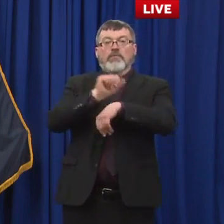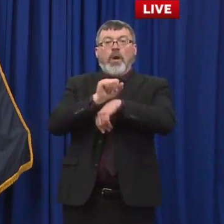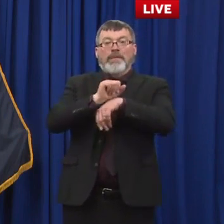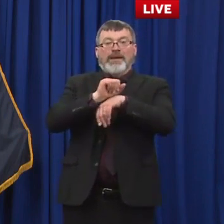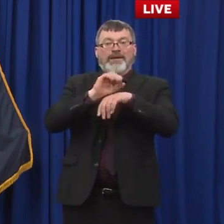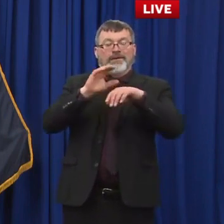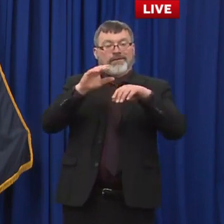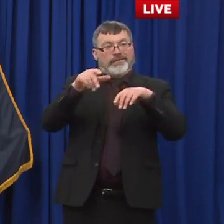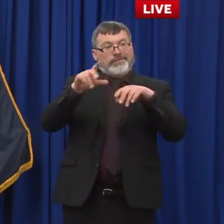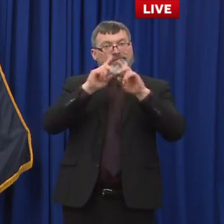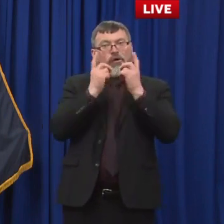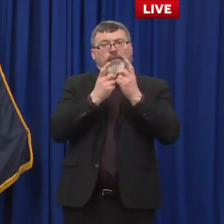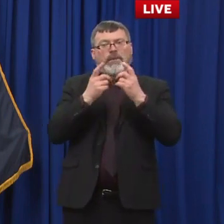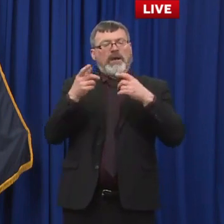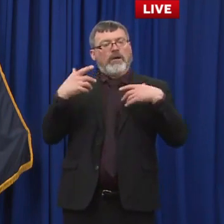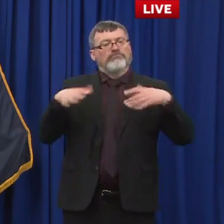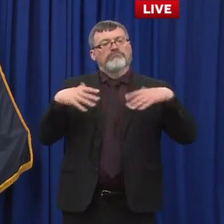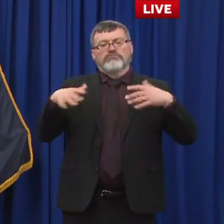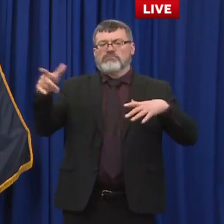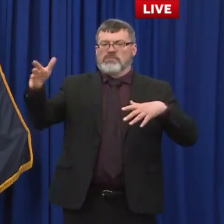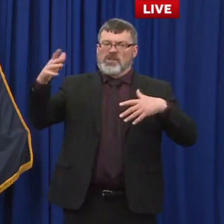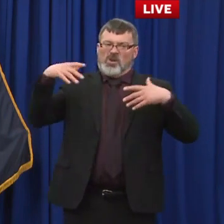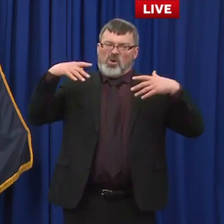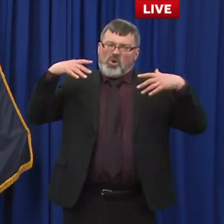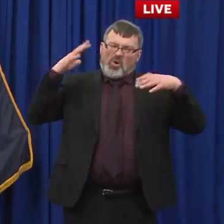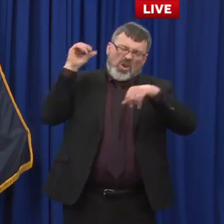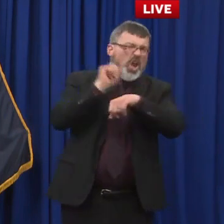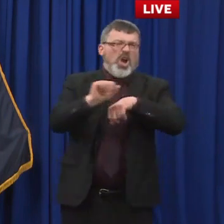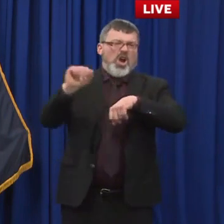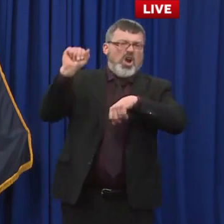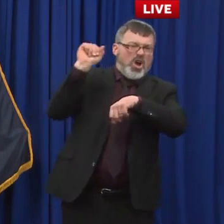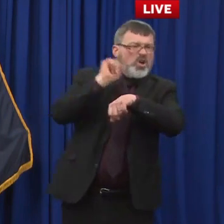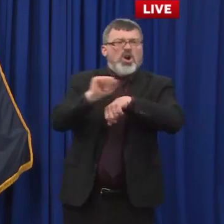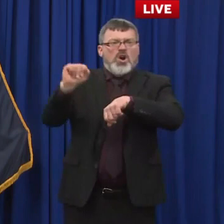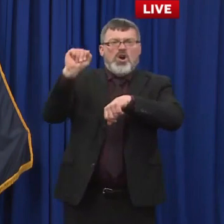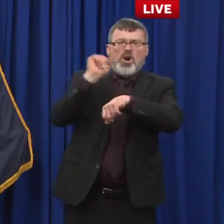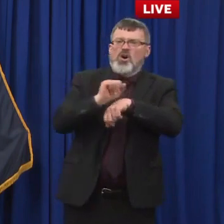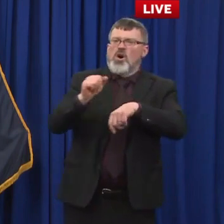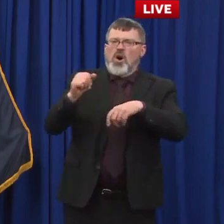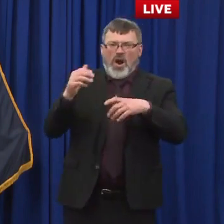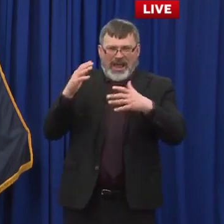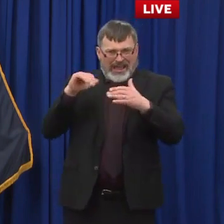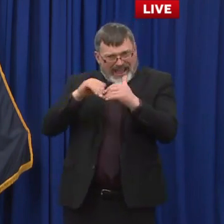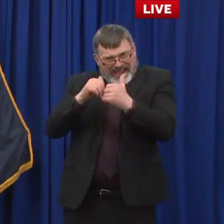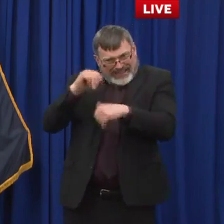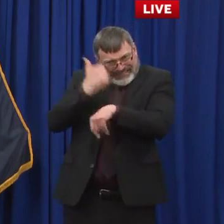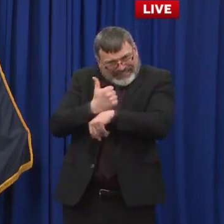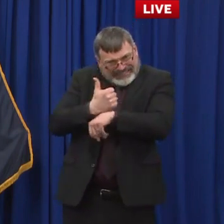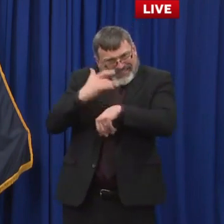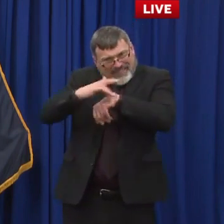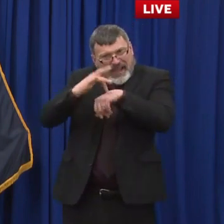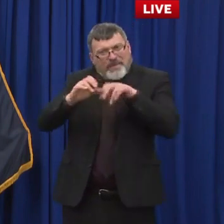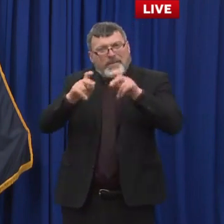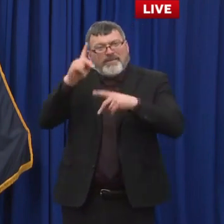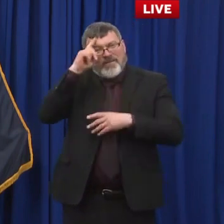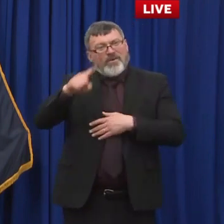unemployment benefits or providing job opportunities for individuals on a one on one basis. They really do an outstanding job.